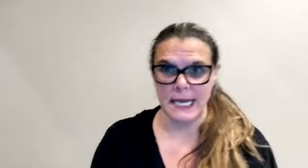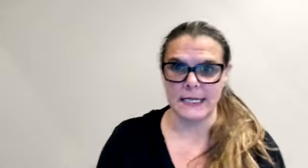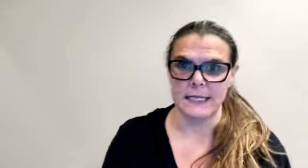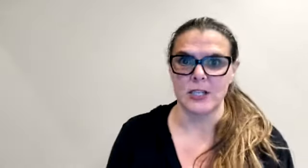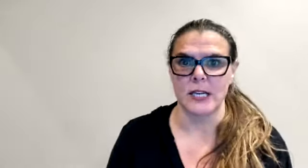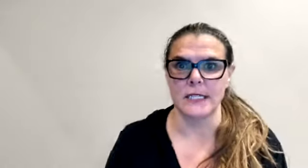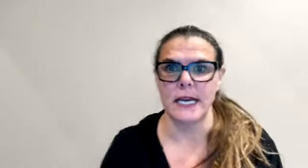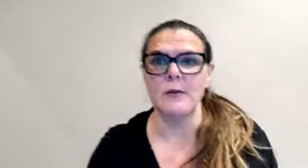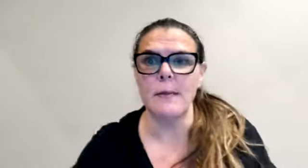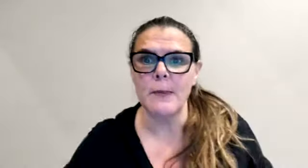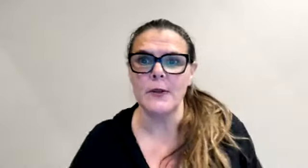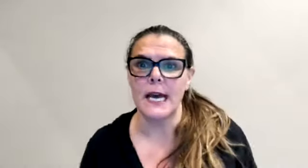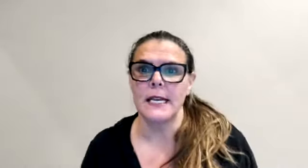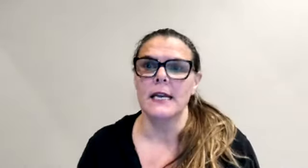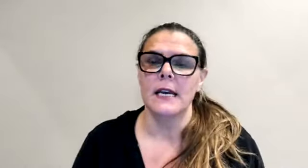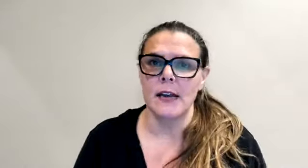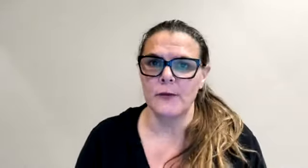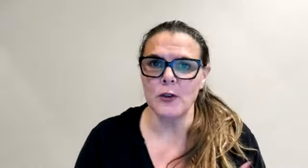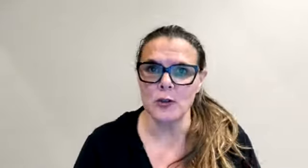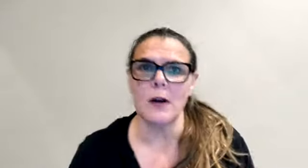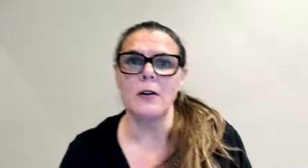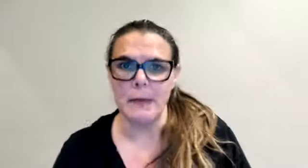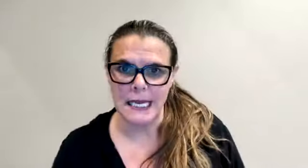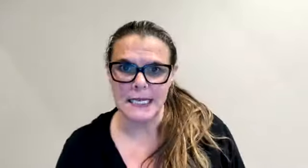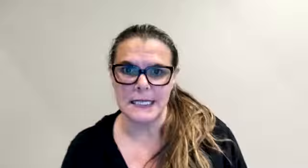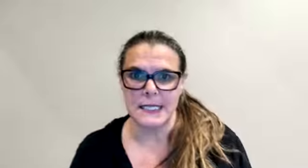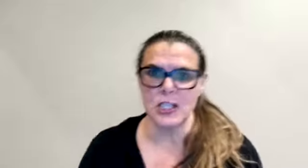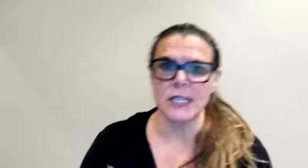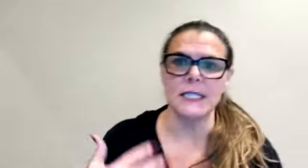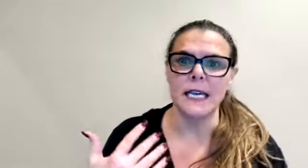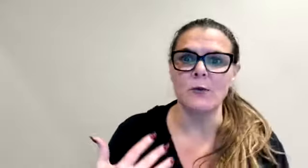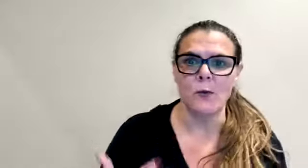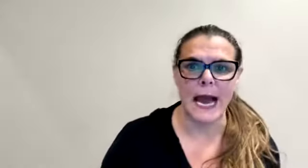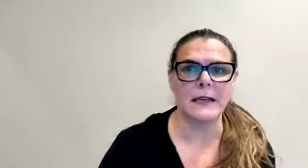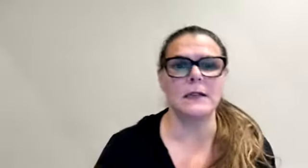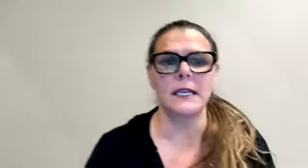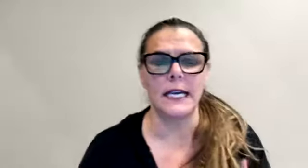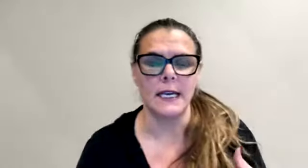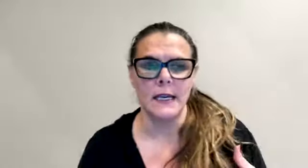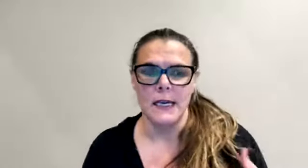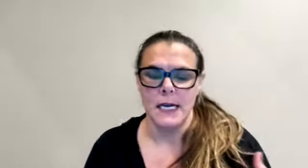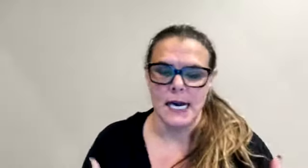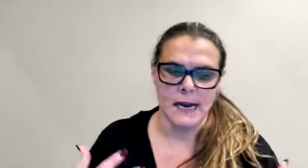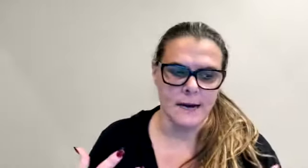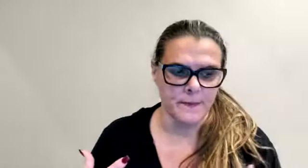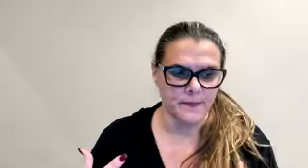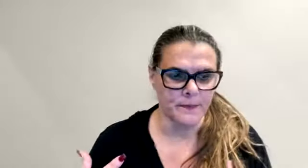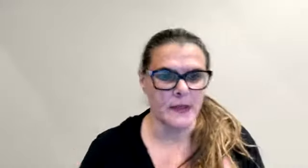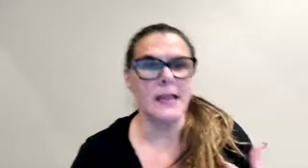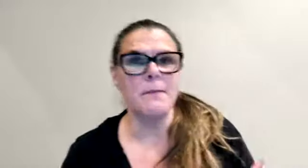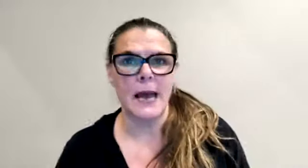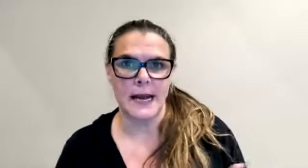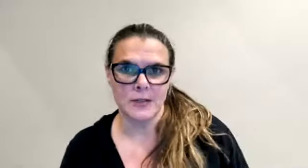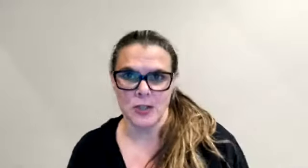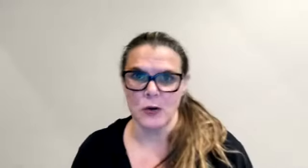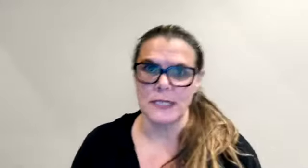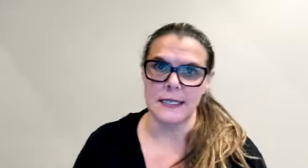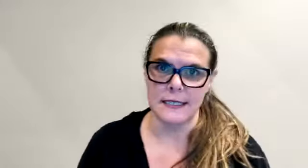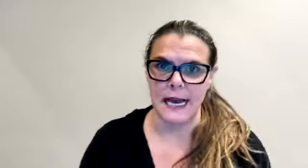decisions. And remember that if you struggle making decisions, it radically impacts your success.